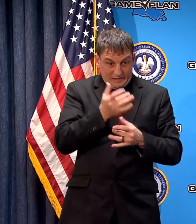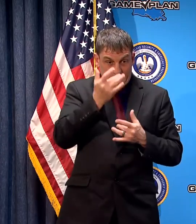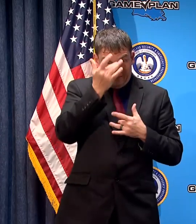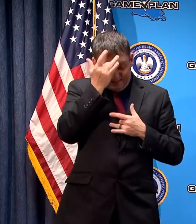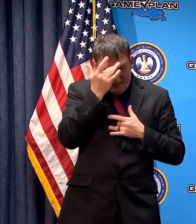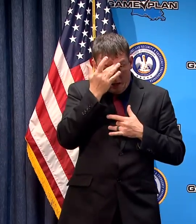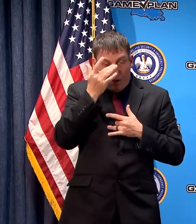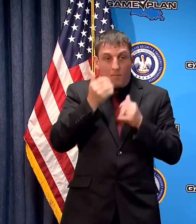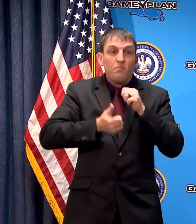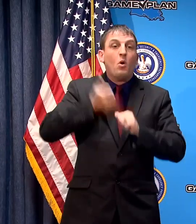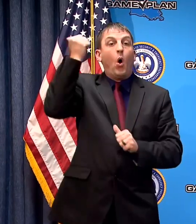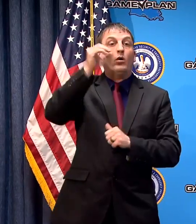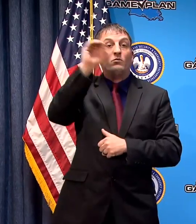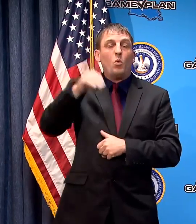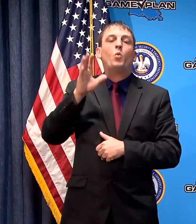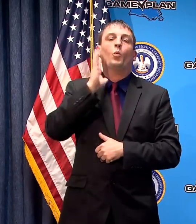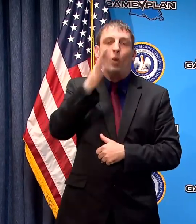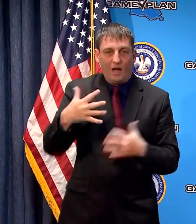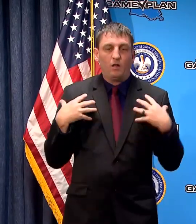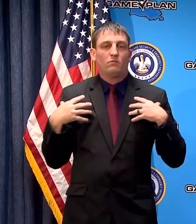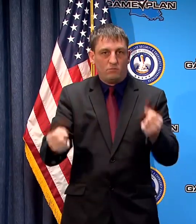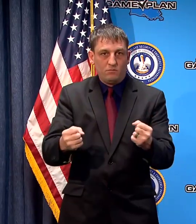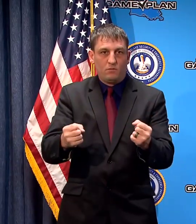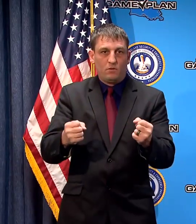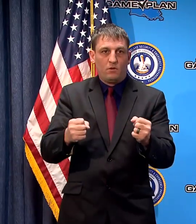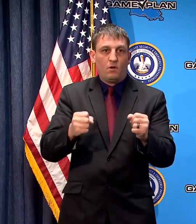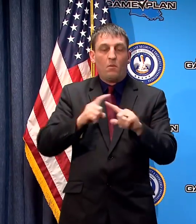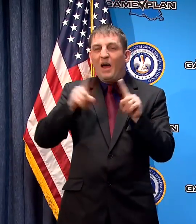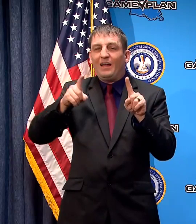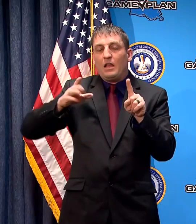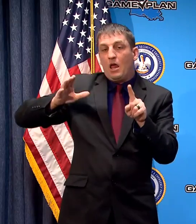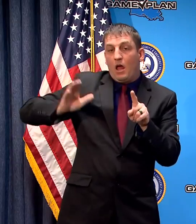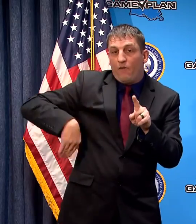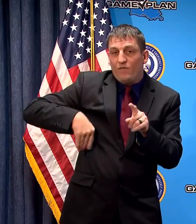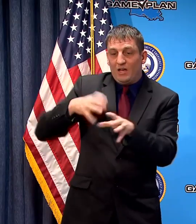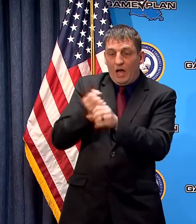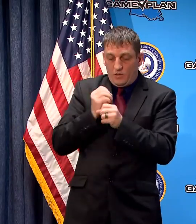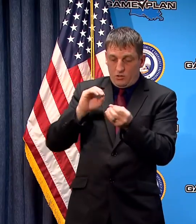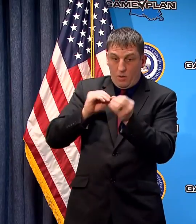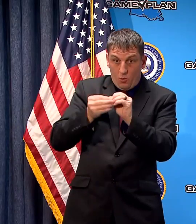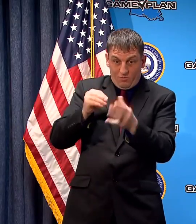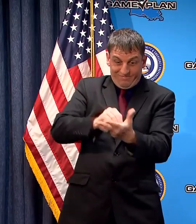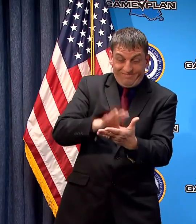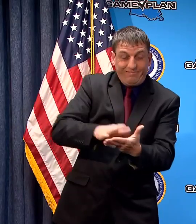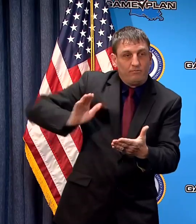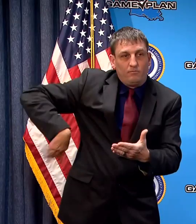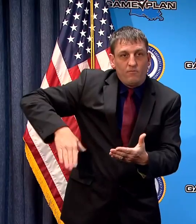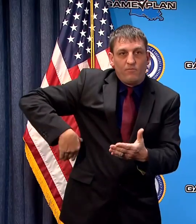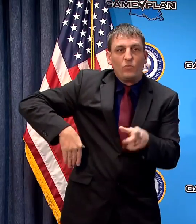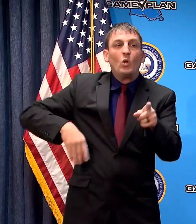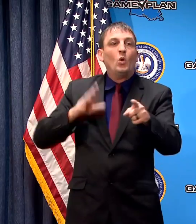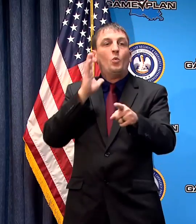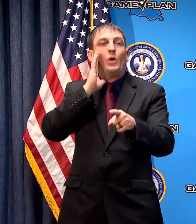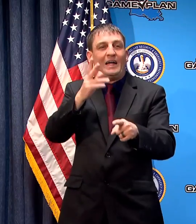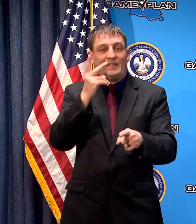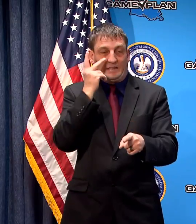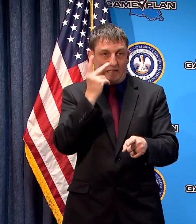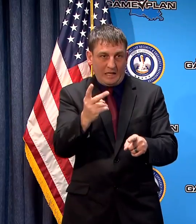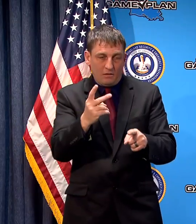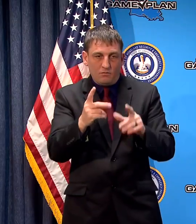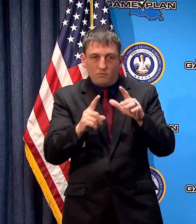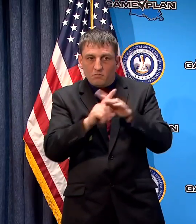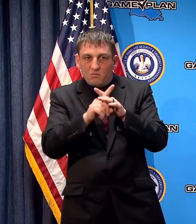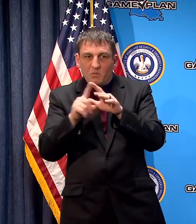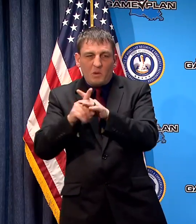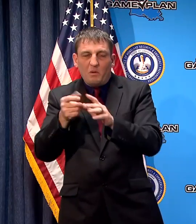but we don't have those figures yet for the reasons that I just mentioned and but we will you will start seeing those reports in